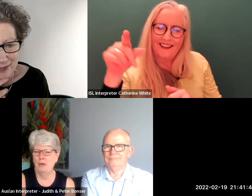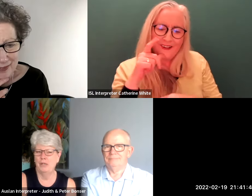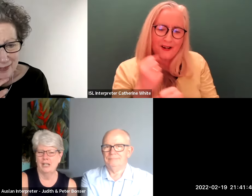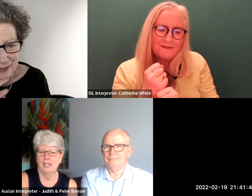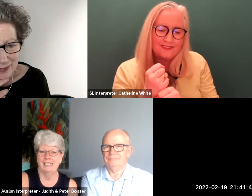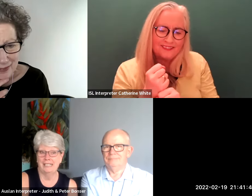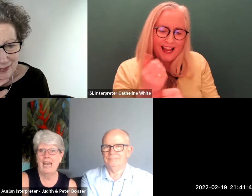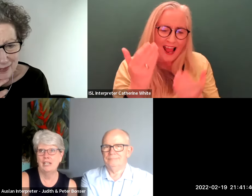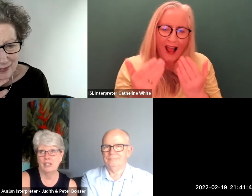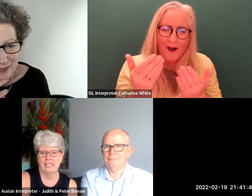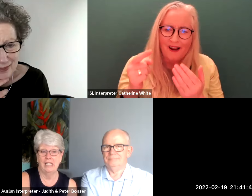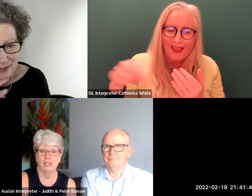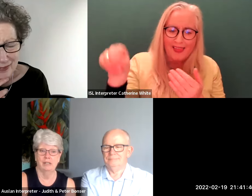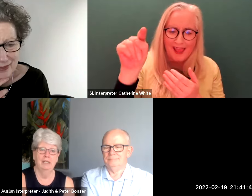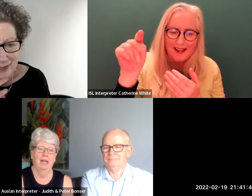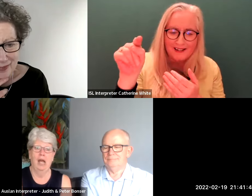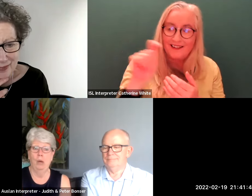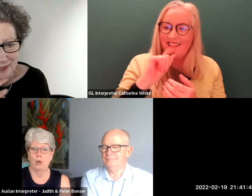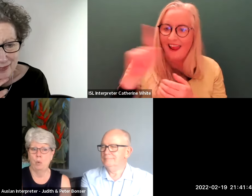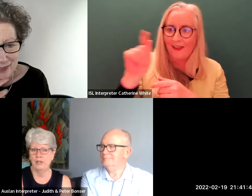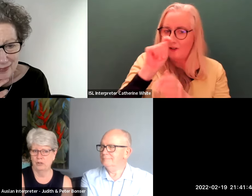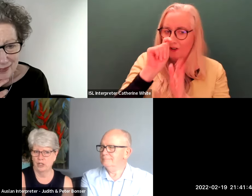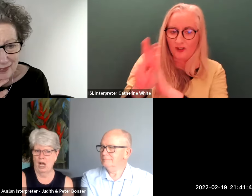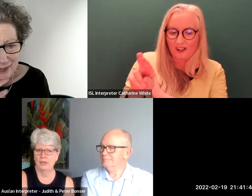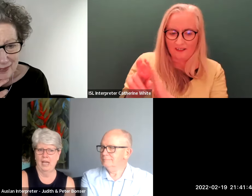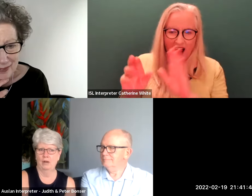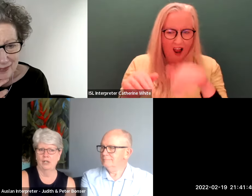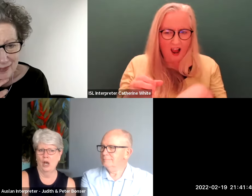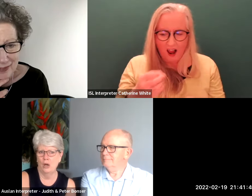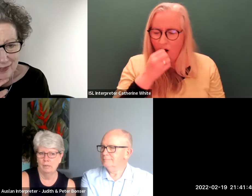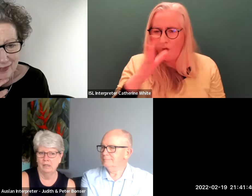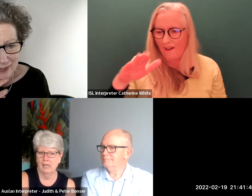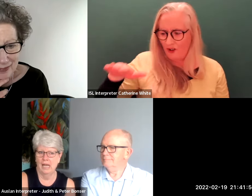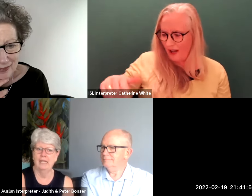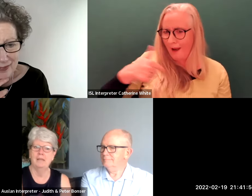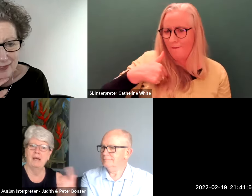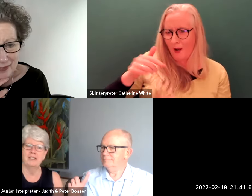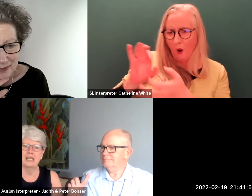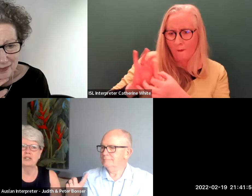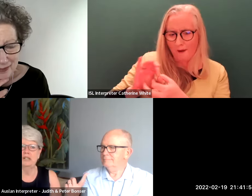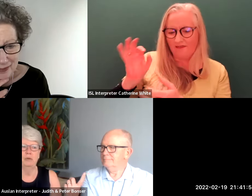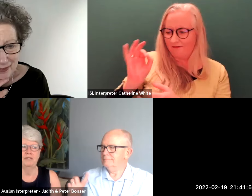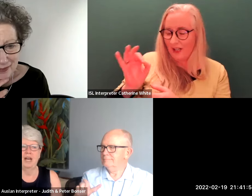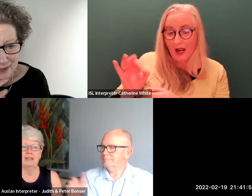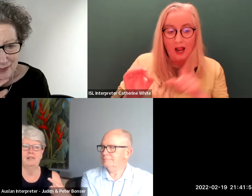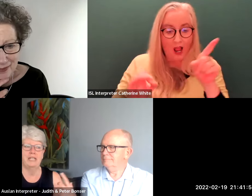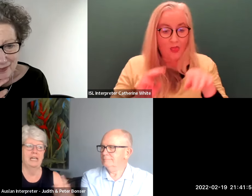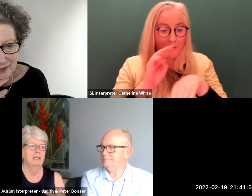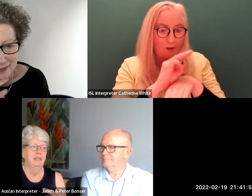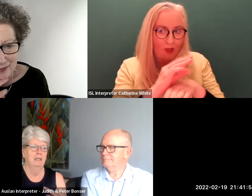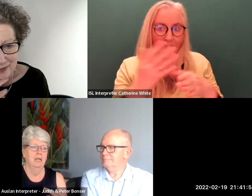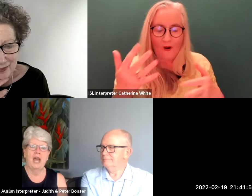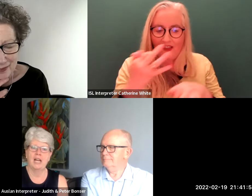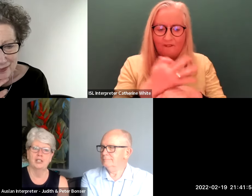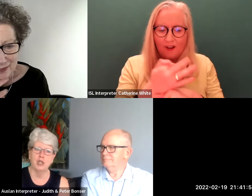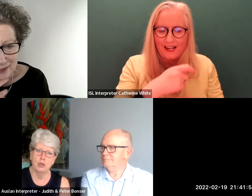they would actually say to the teacher what a wonderful child they are at home and then the mother's actually or the father is saying